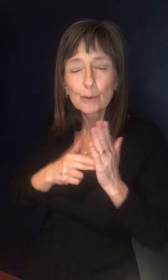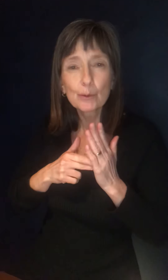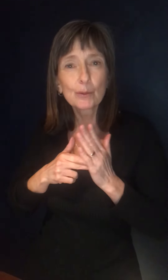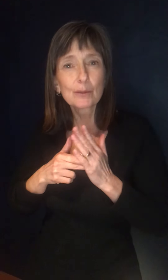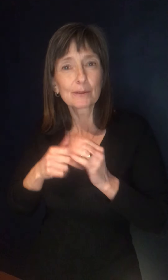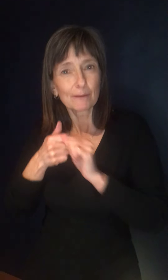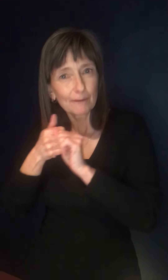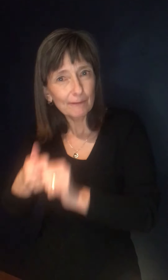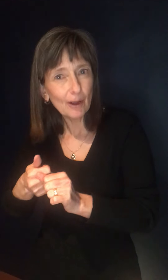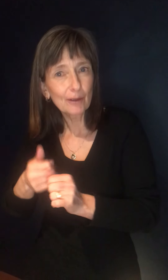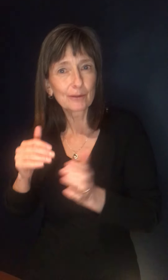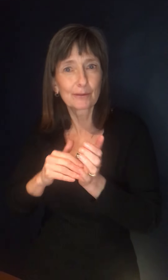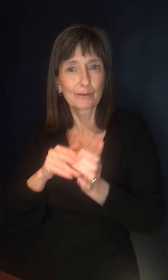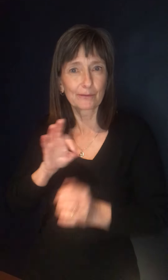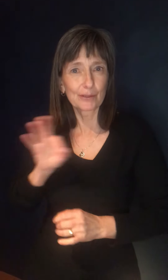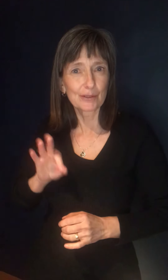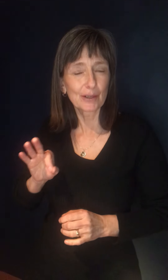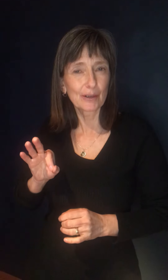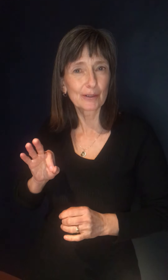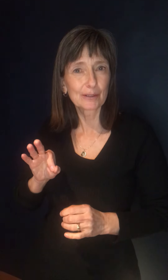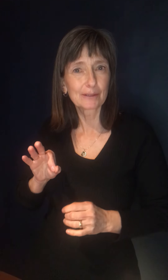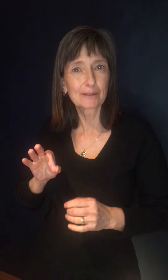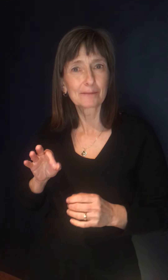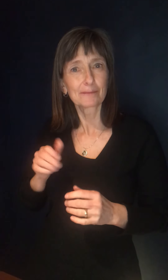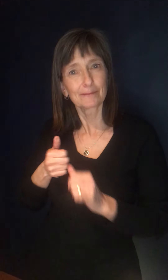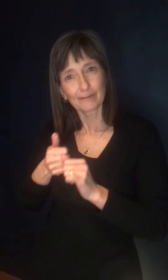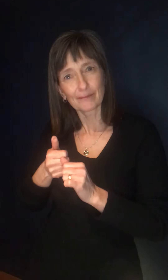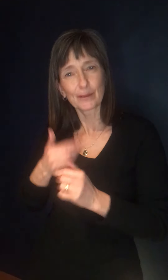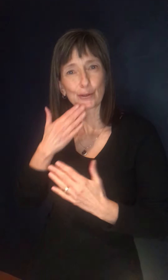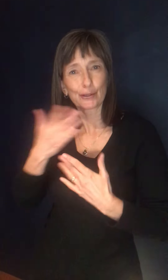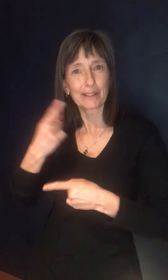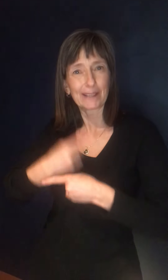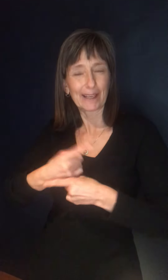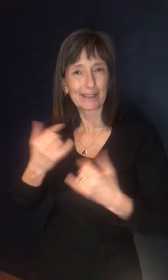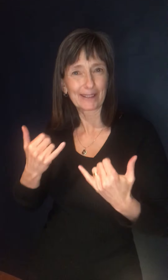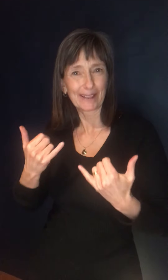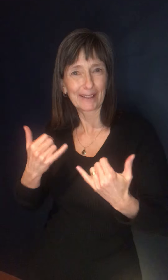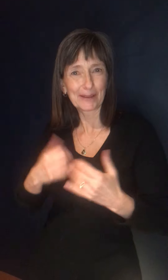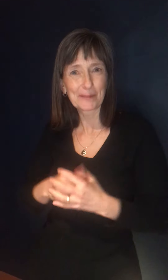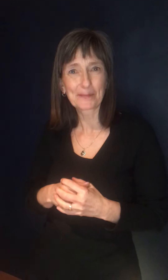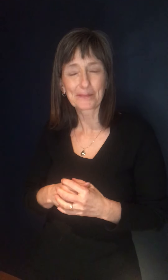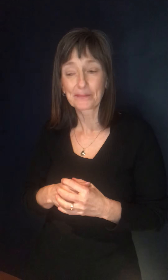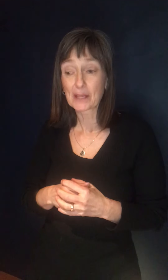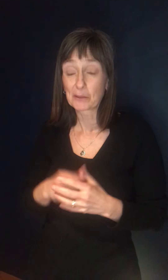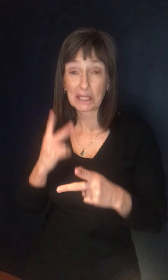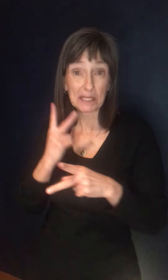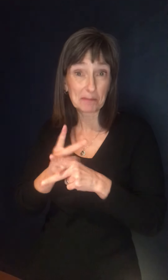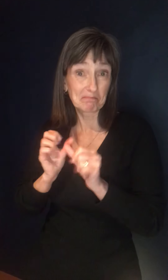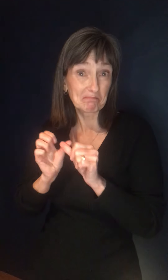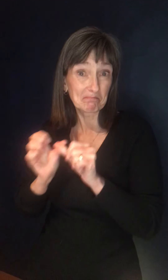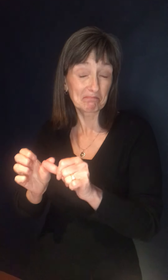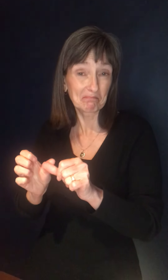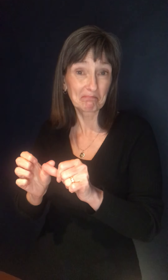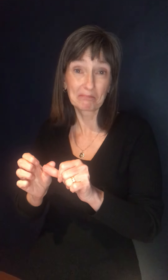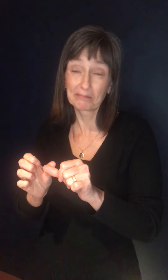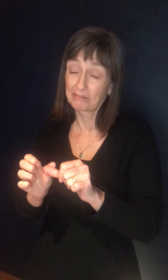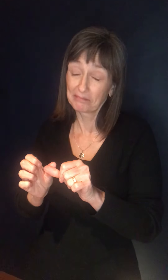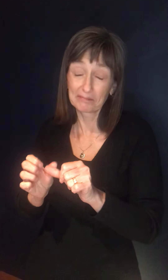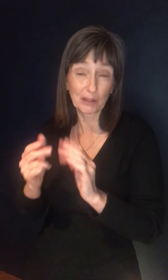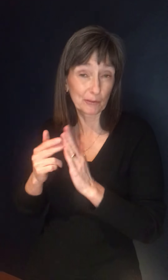Fitzgerald's guidance. Uh, so today is a good day, but we need to keep it that way by following the rules as, as, and don't let